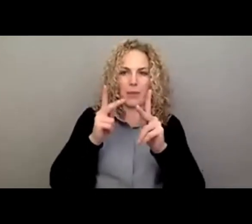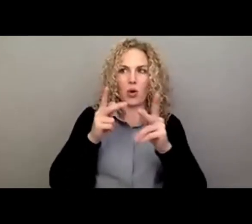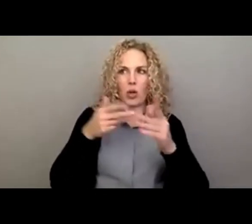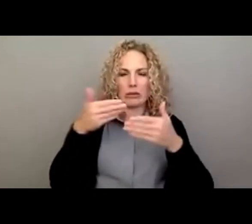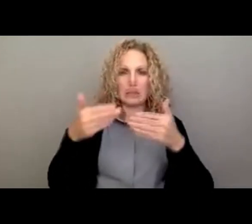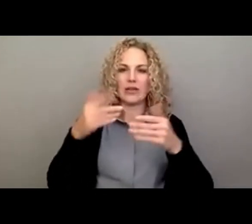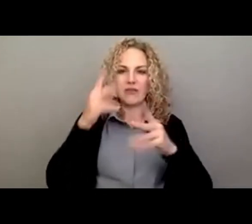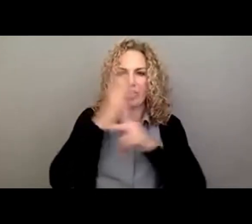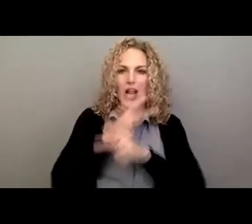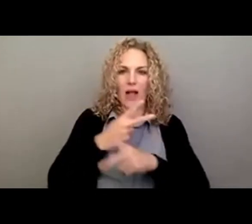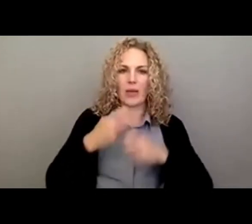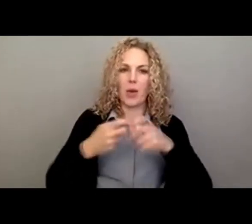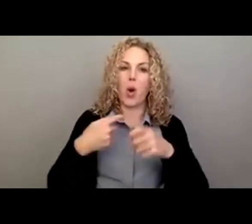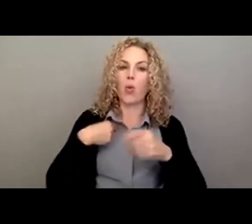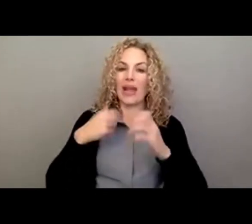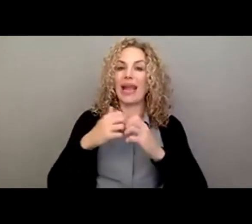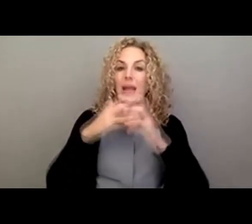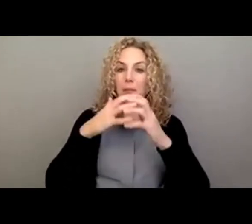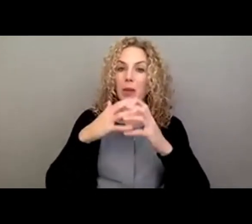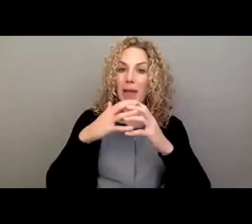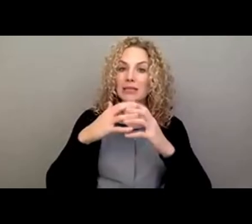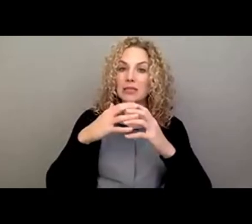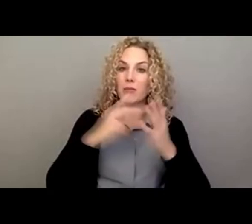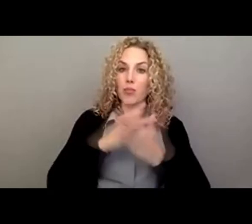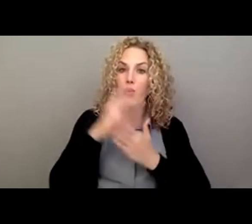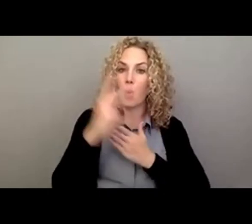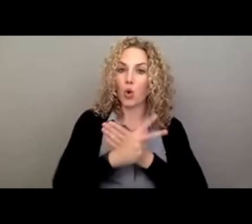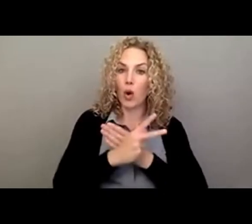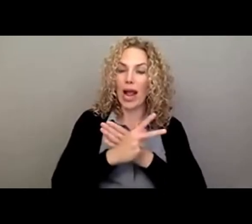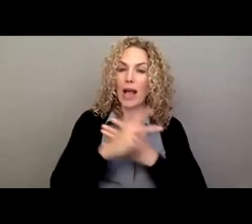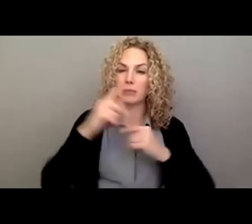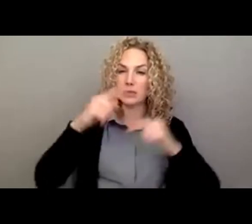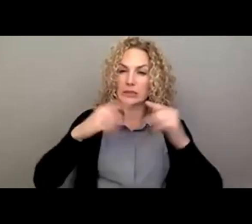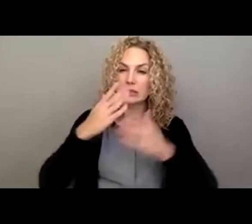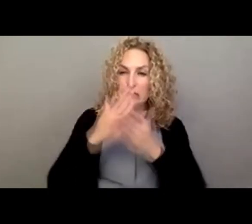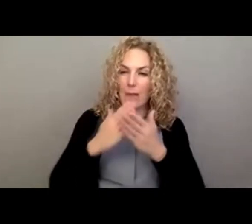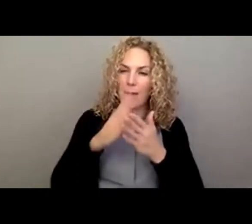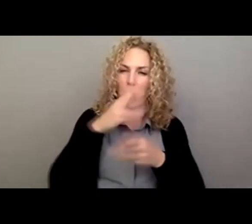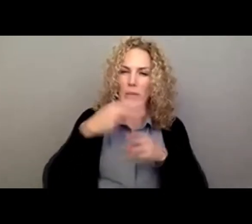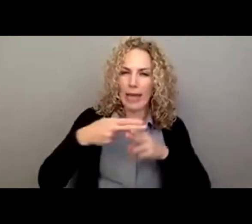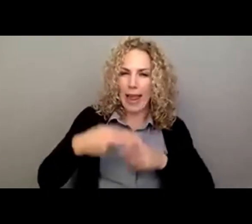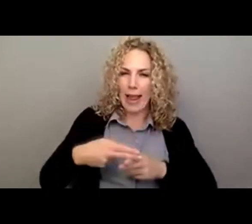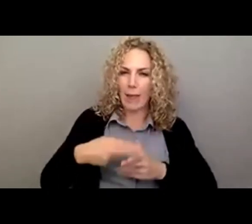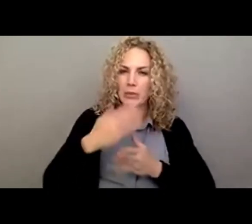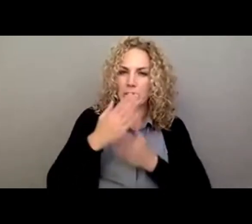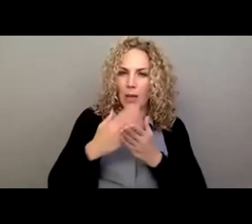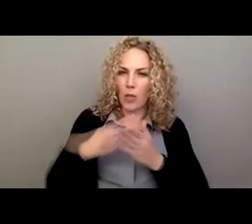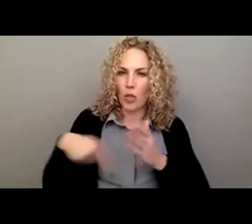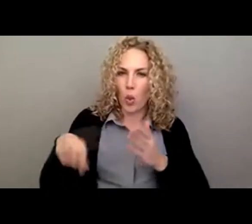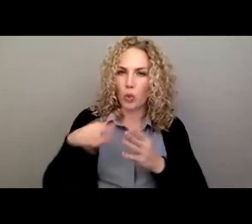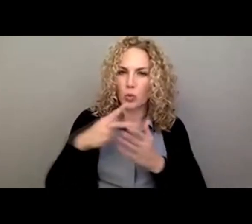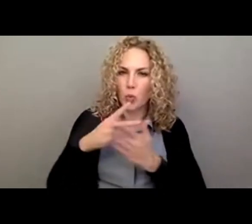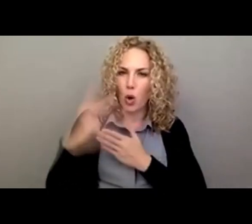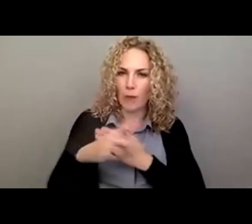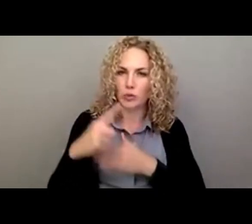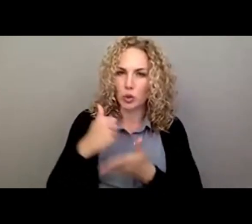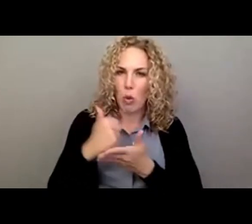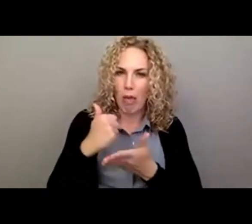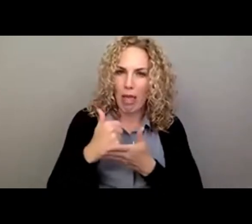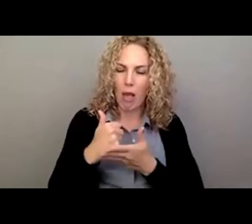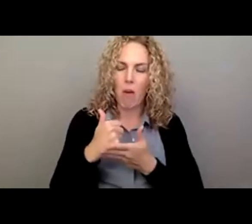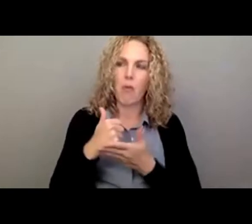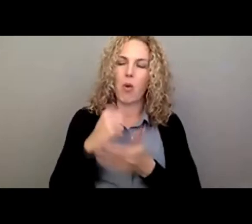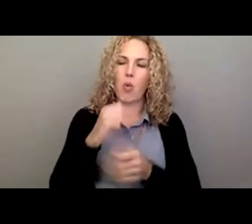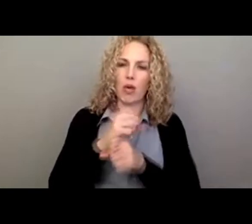implemented various programs. I'll name some of them. We put into place